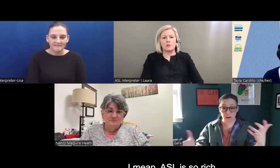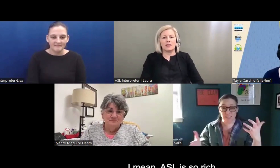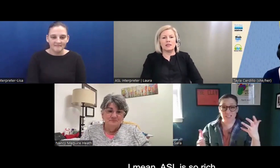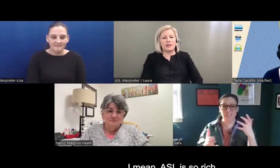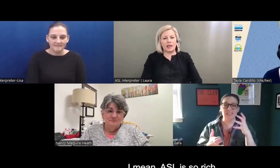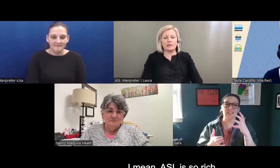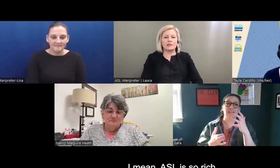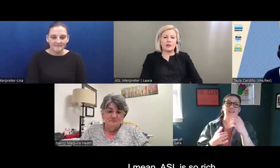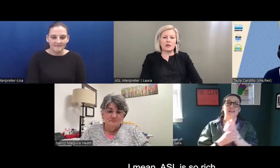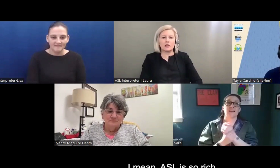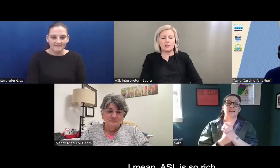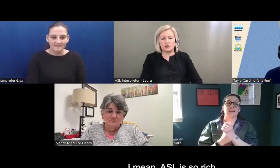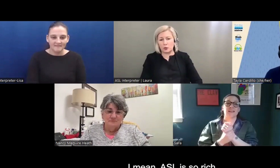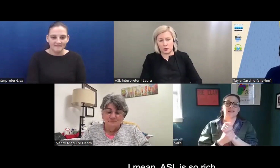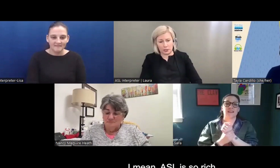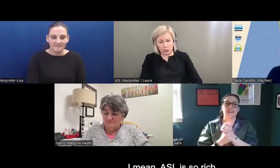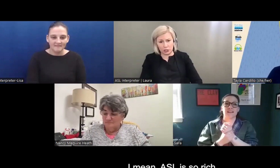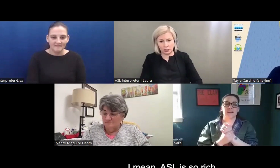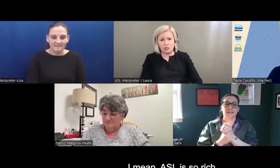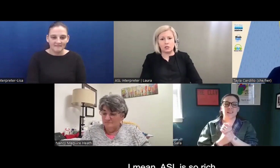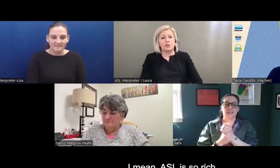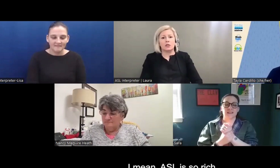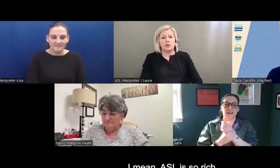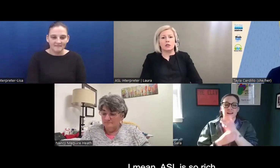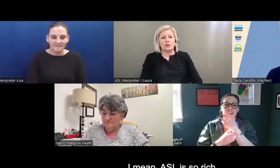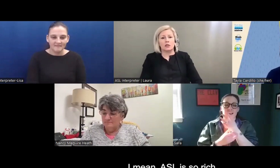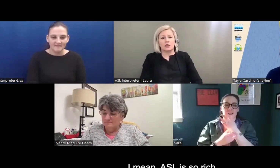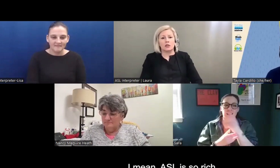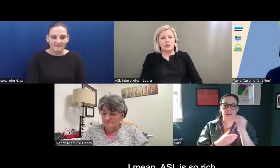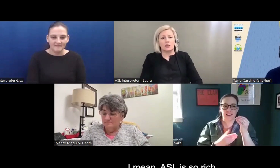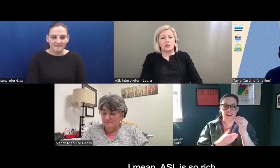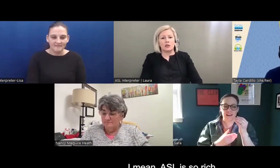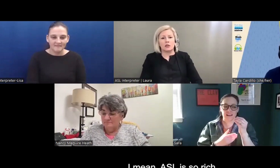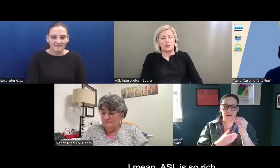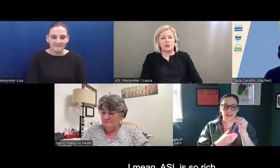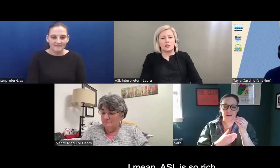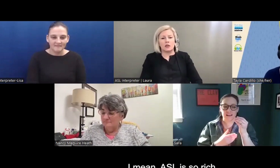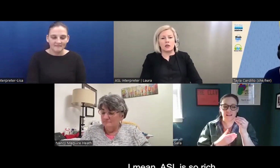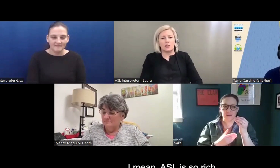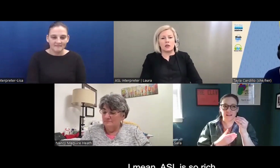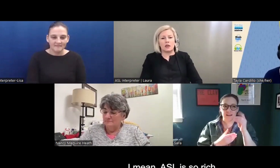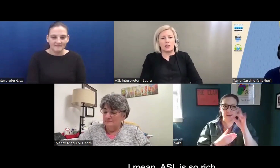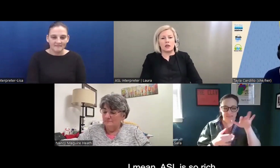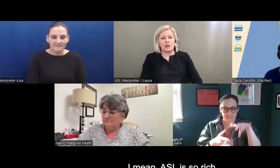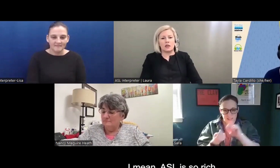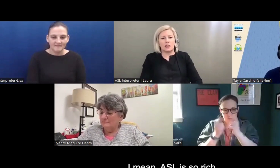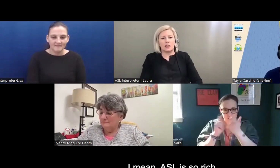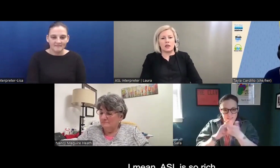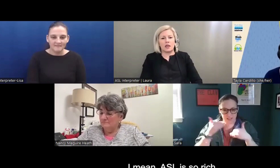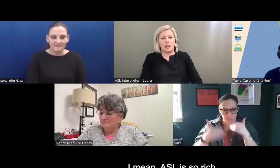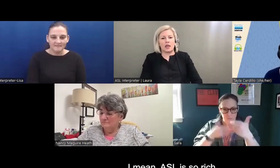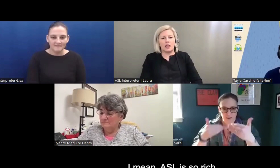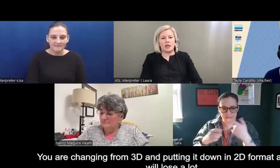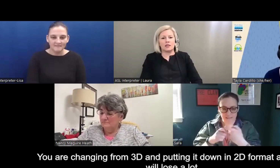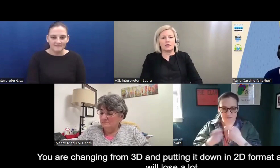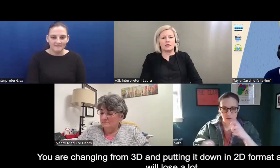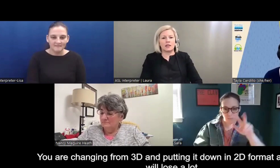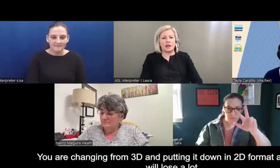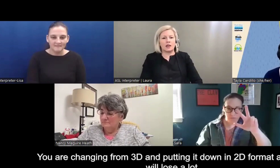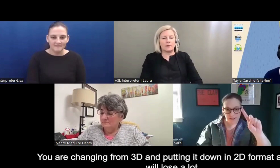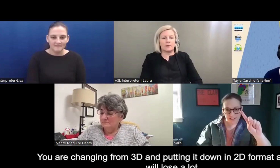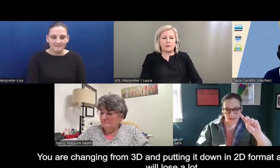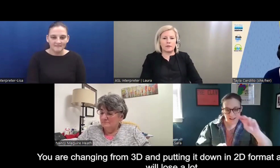I mean, ASL is so rich and,